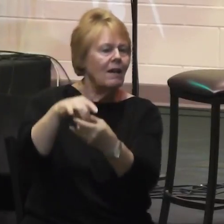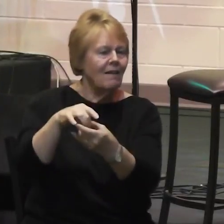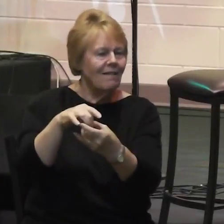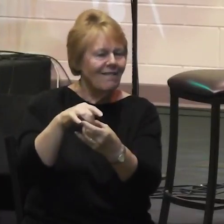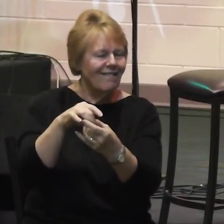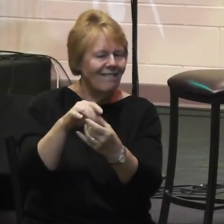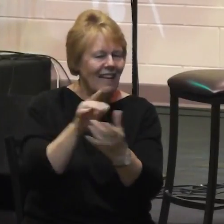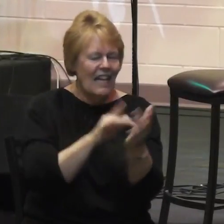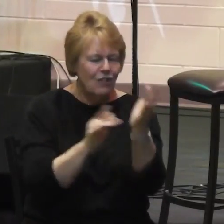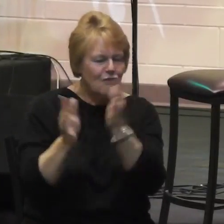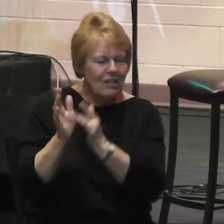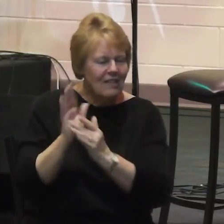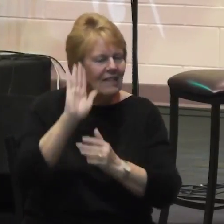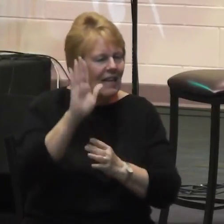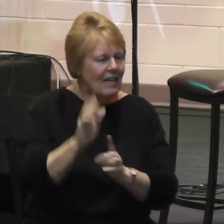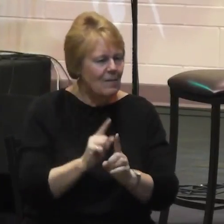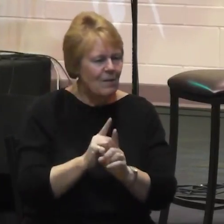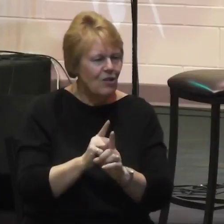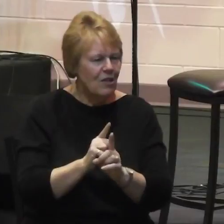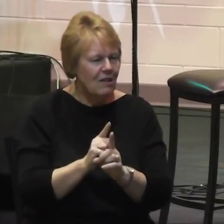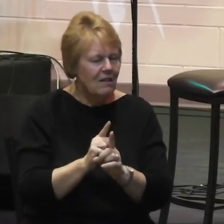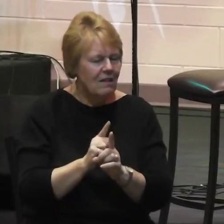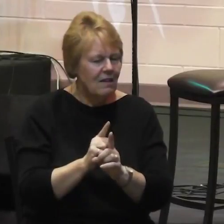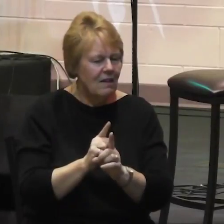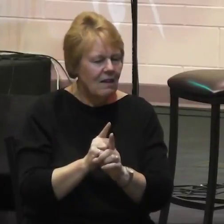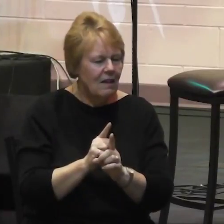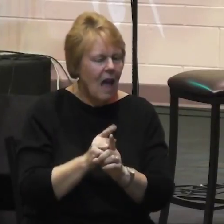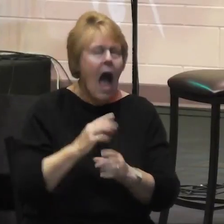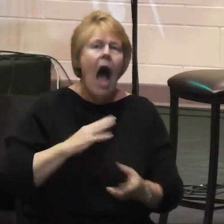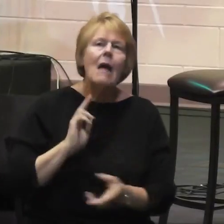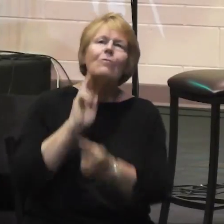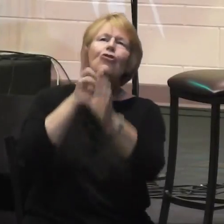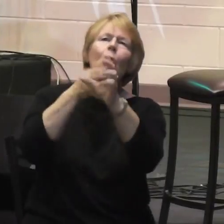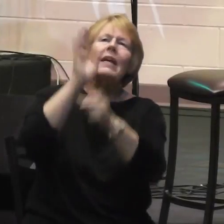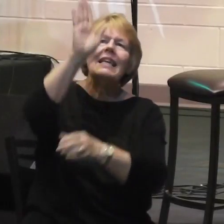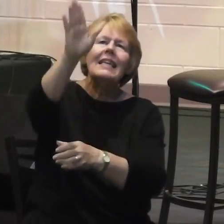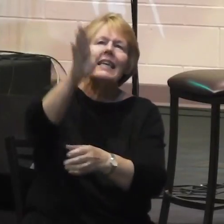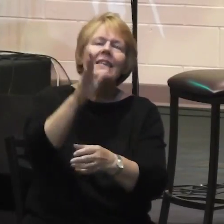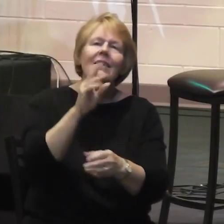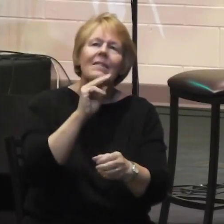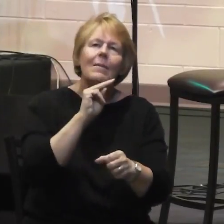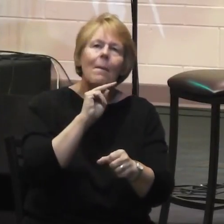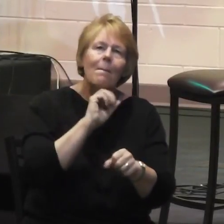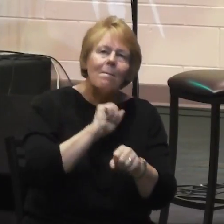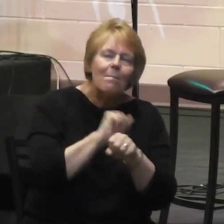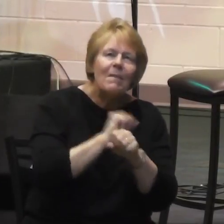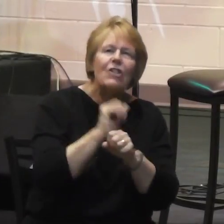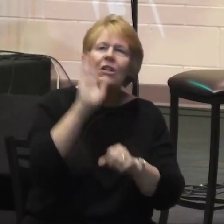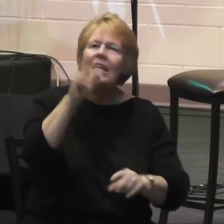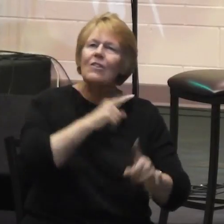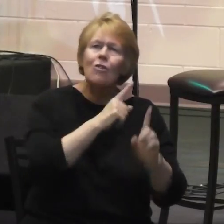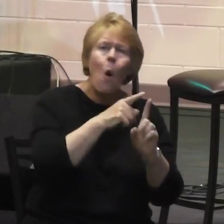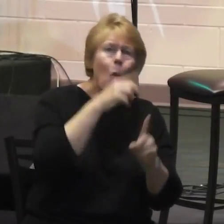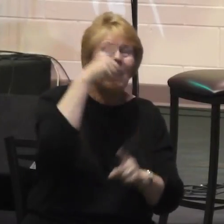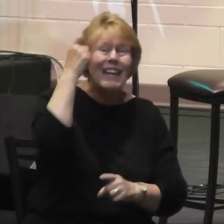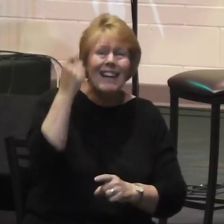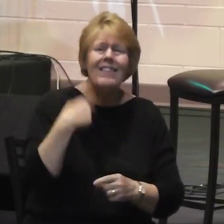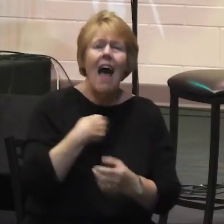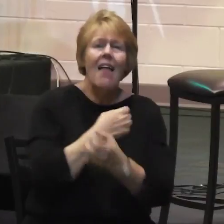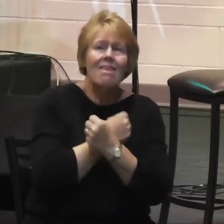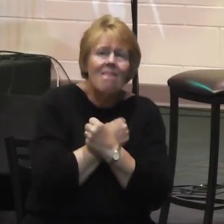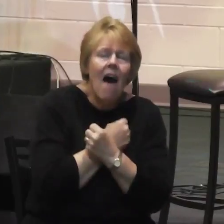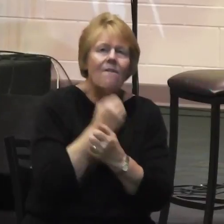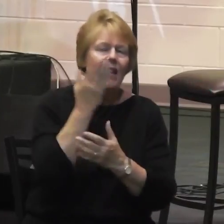understood that yes, I join him in his mission because I love him. And out of our relationship, then he